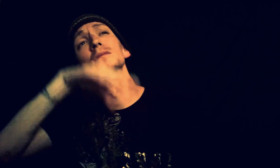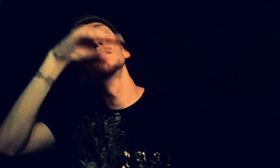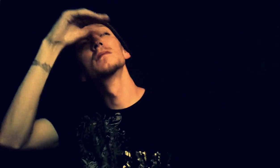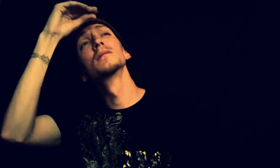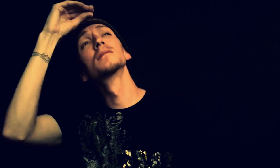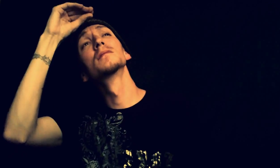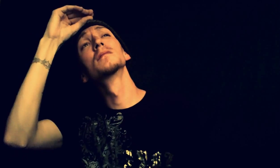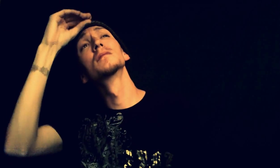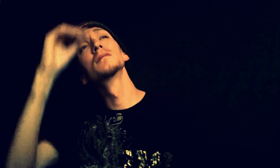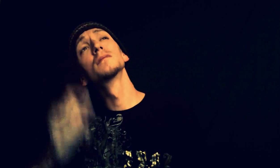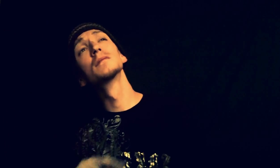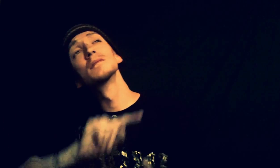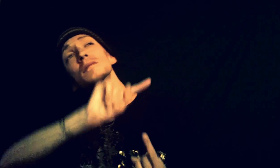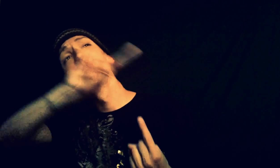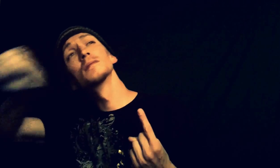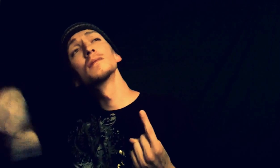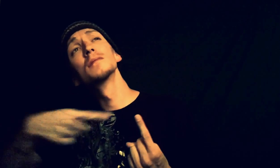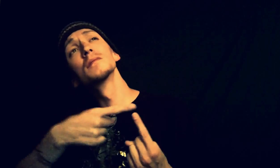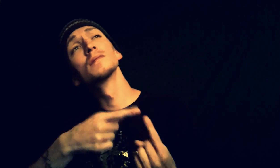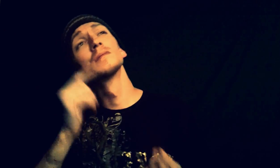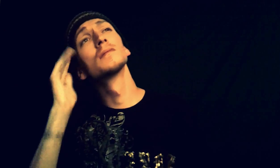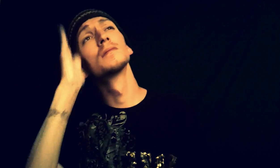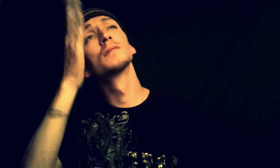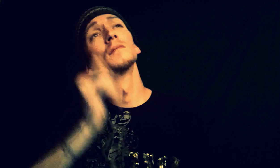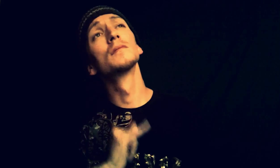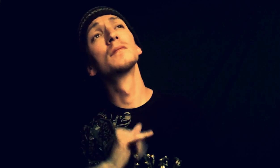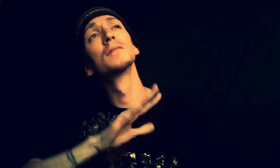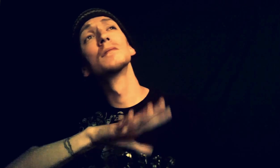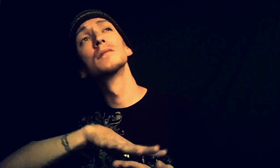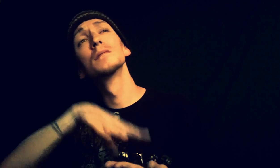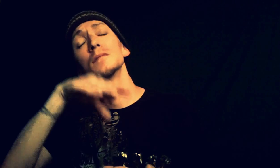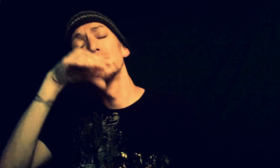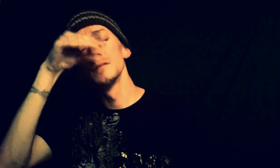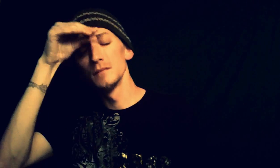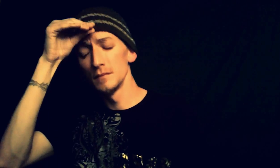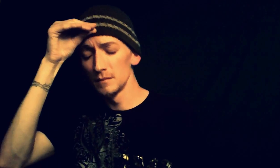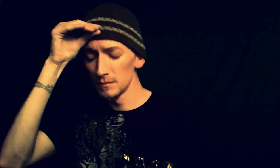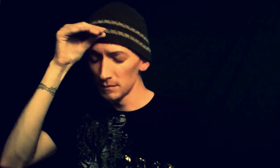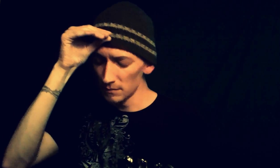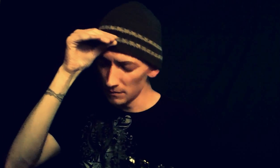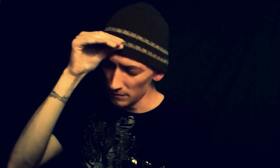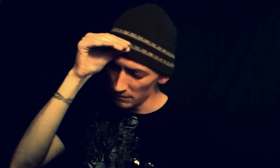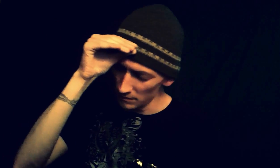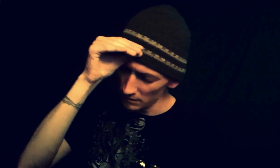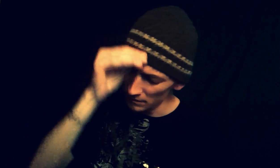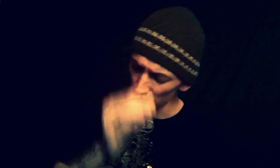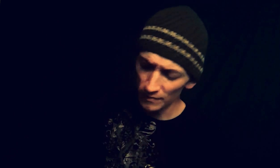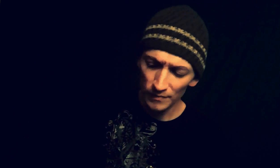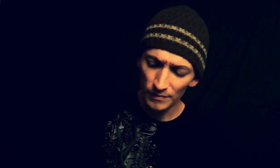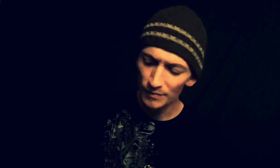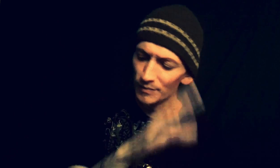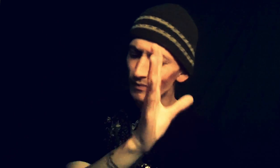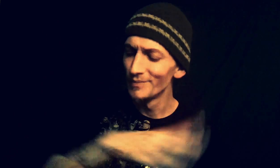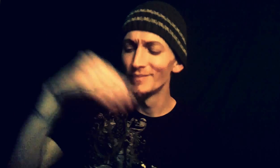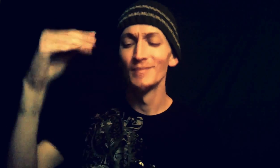now When we're hiding now Guess I